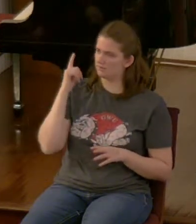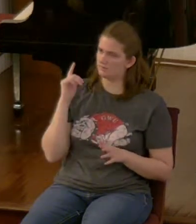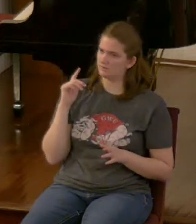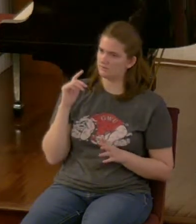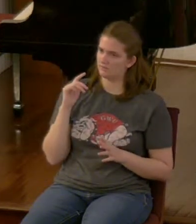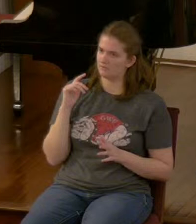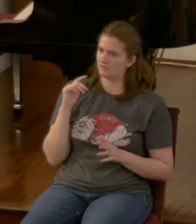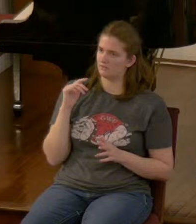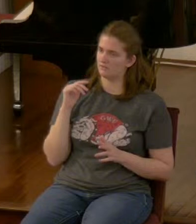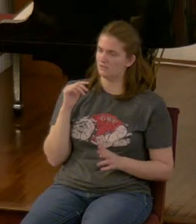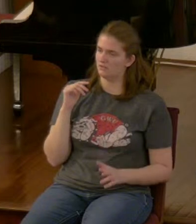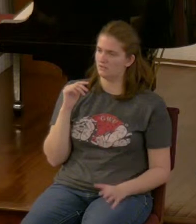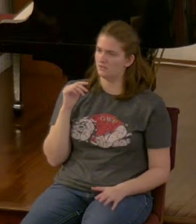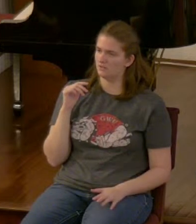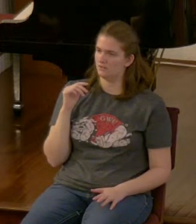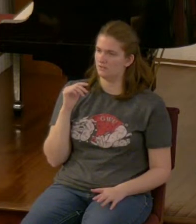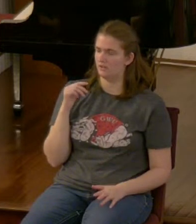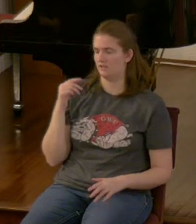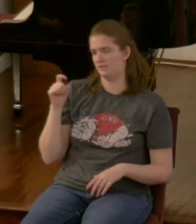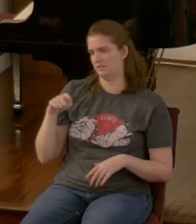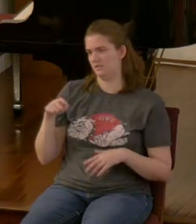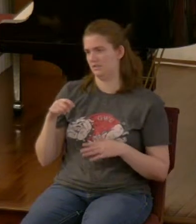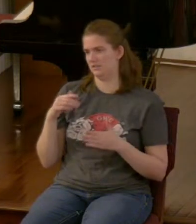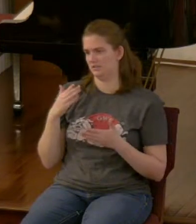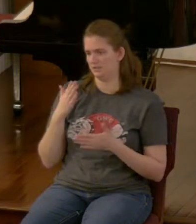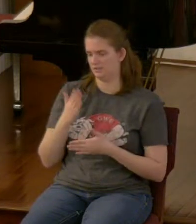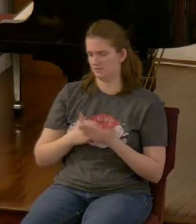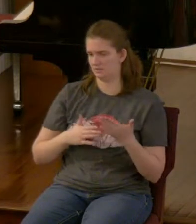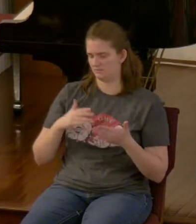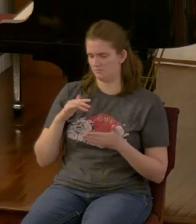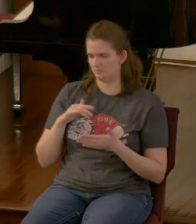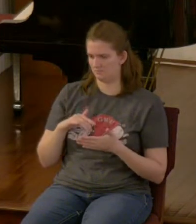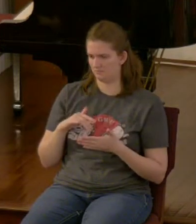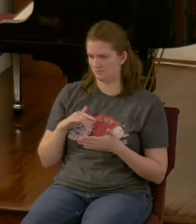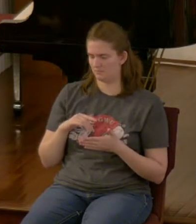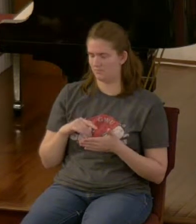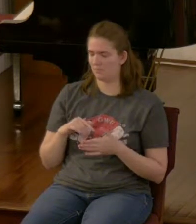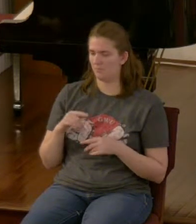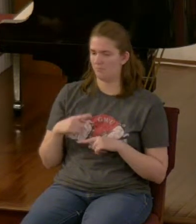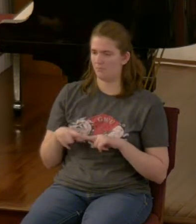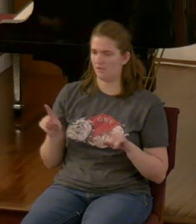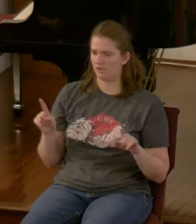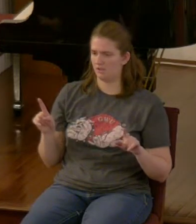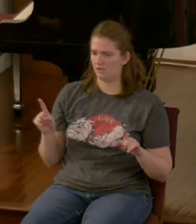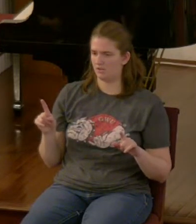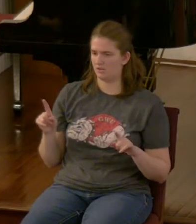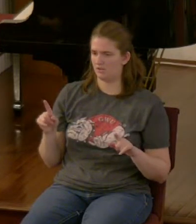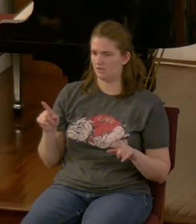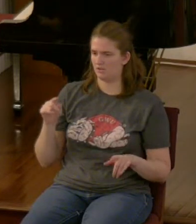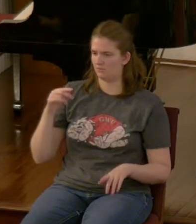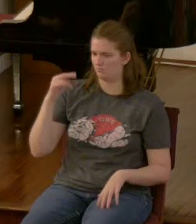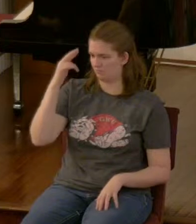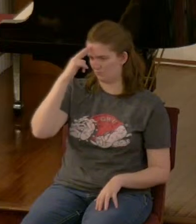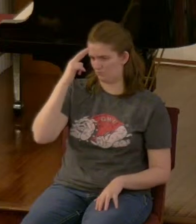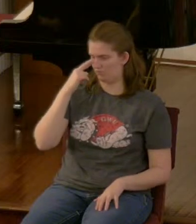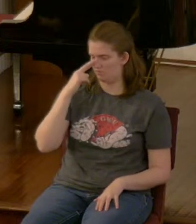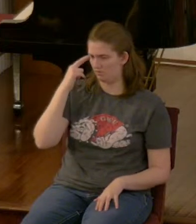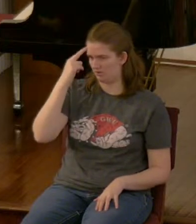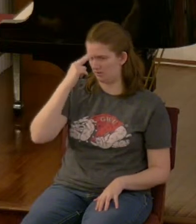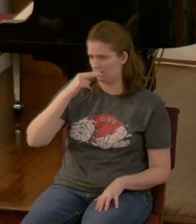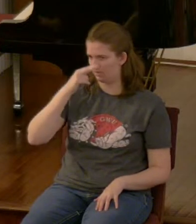I honestly and I have to do some studying on that because the headquarters of the Roman Catholic Church is in